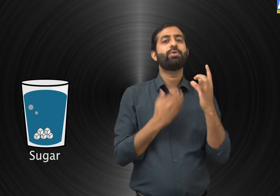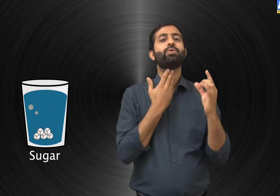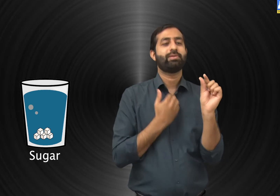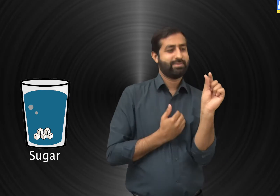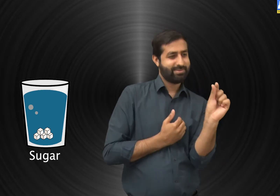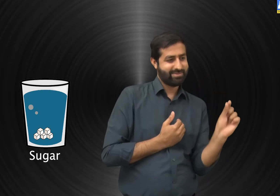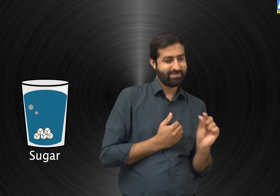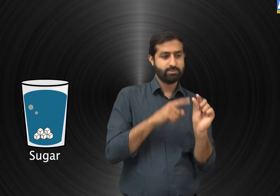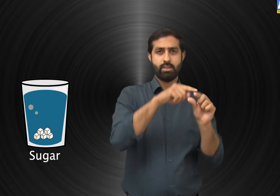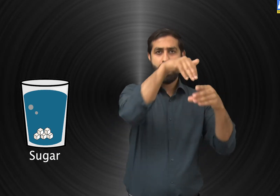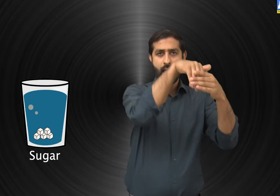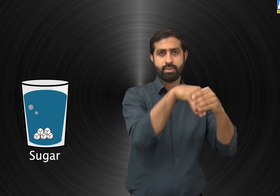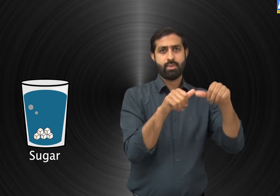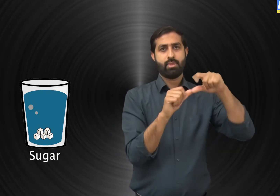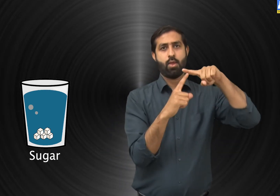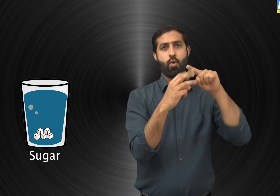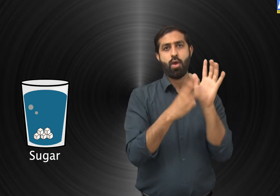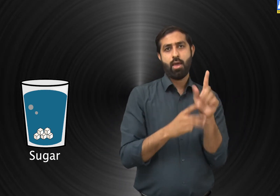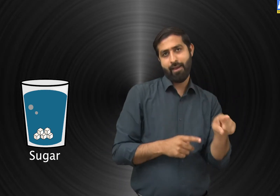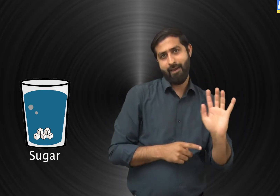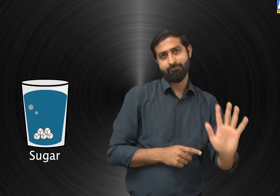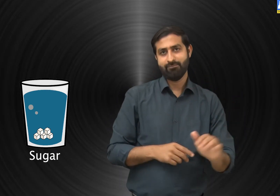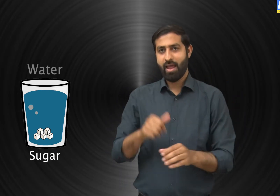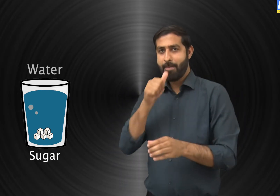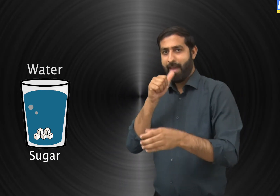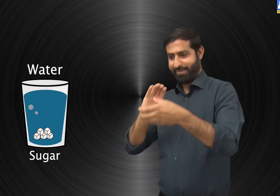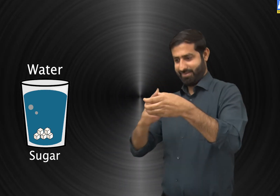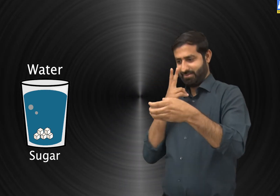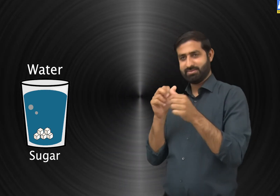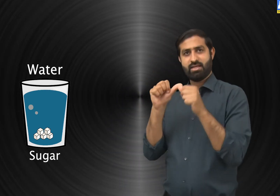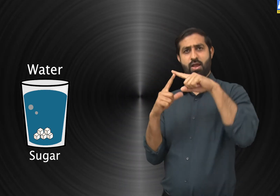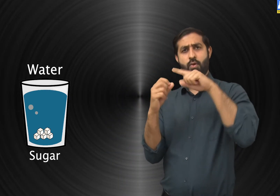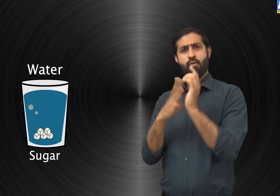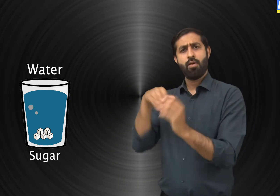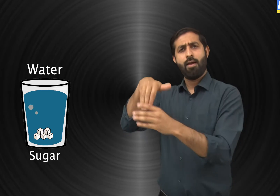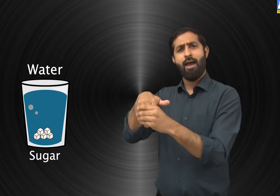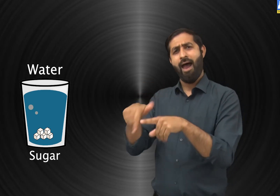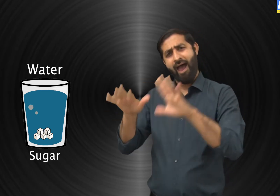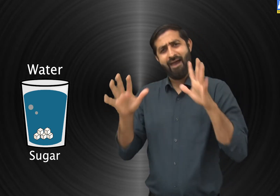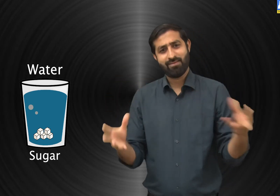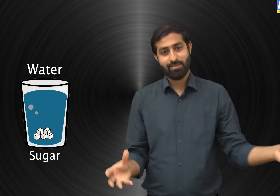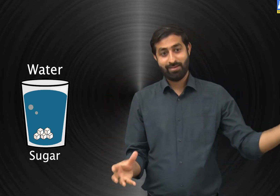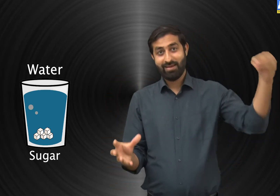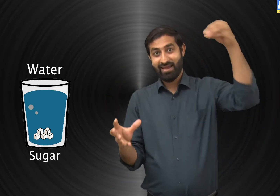Sugar is composed of different atoms and water is also made up of atoms.